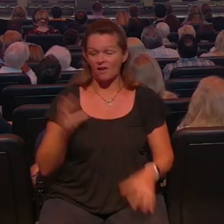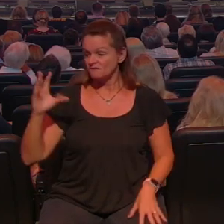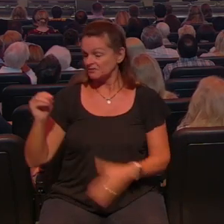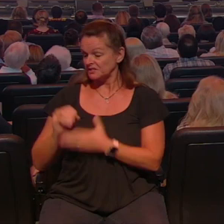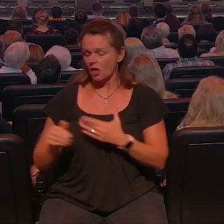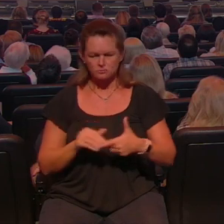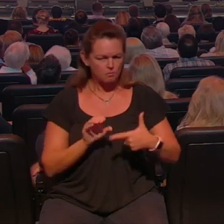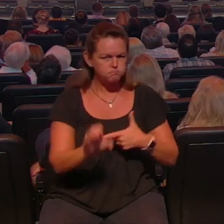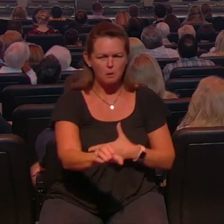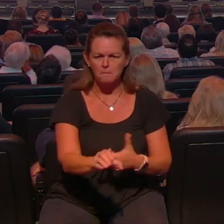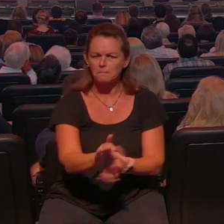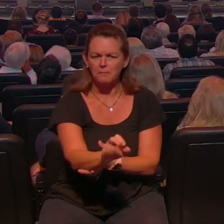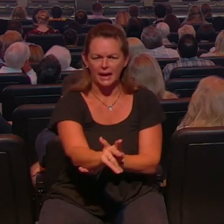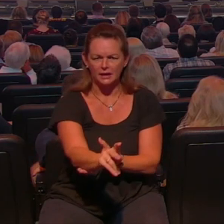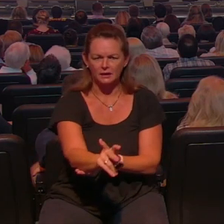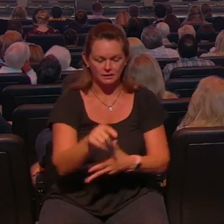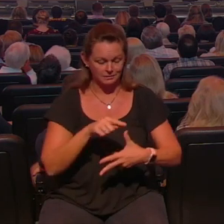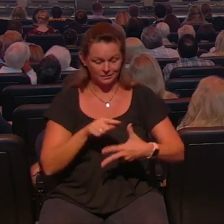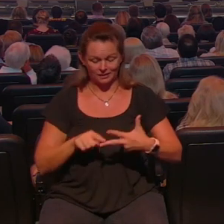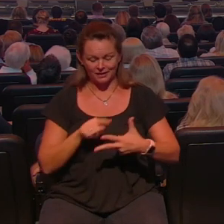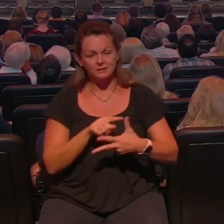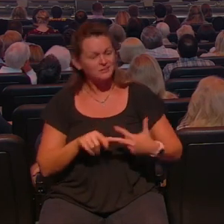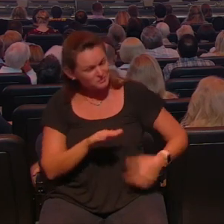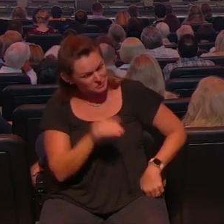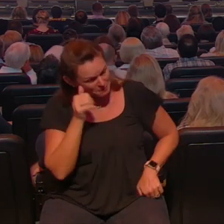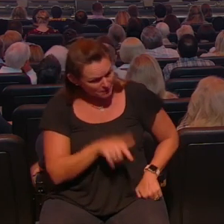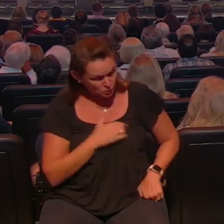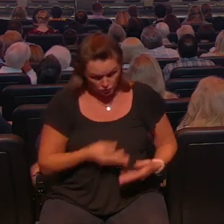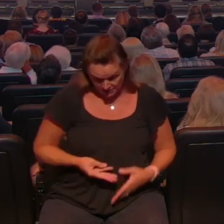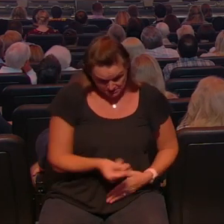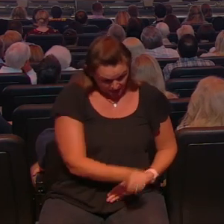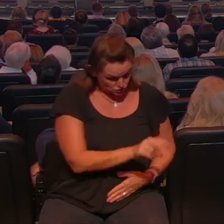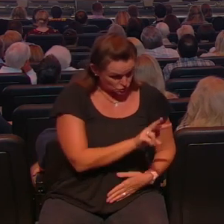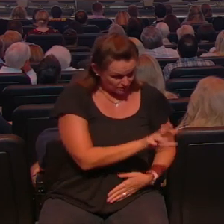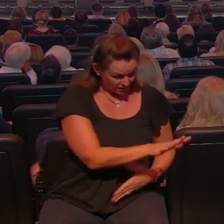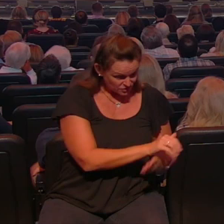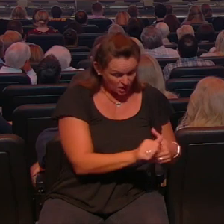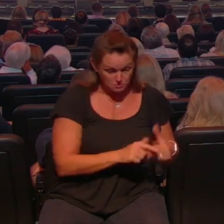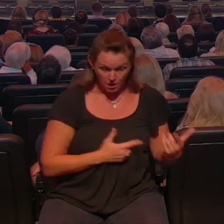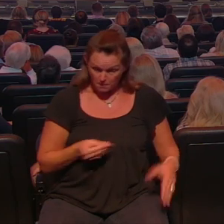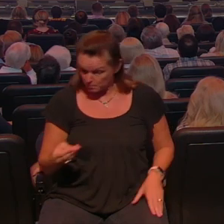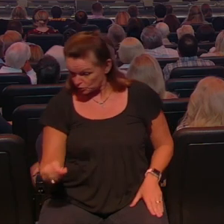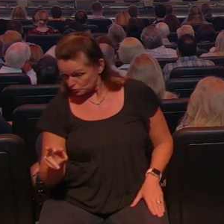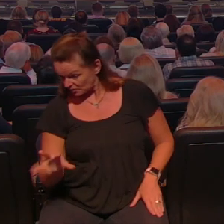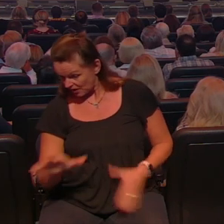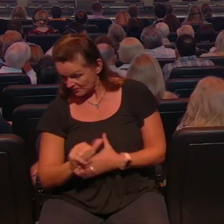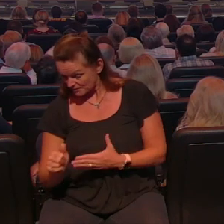and the other kids I would say now listen you can spend 25 of this but if you put 25 in the bank I'll match it you'll actually have 50 in the